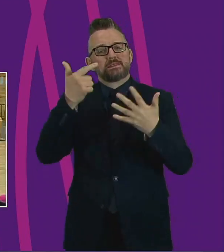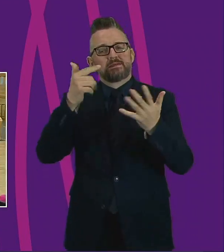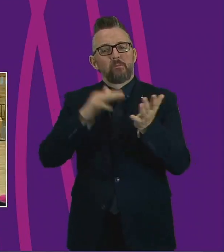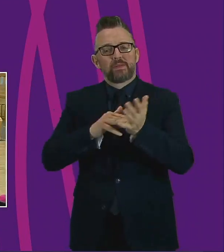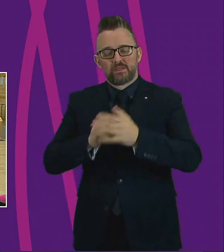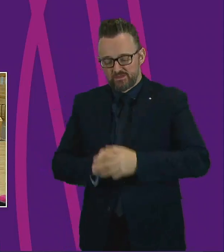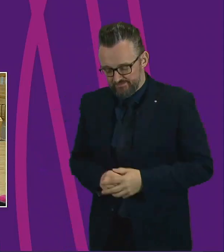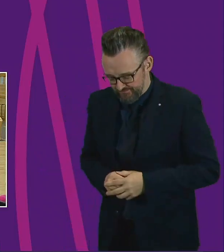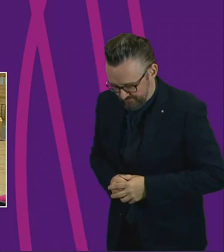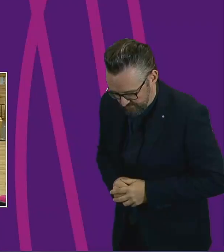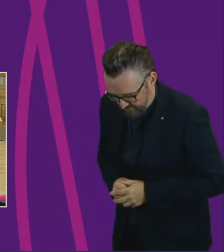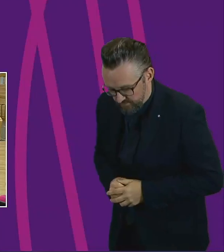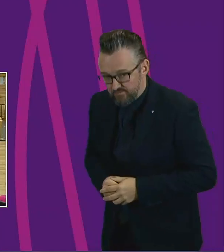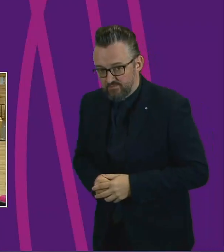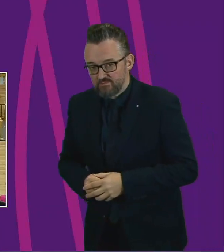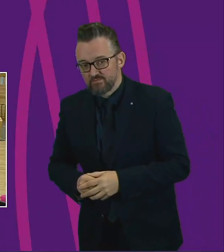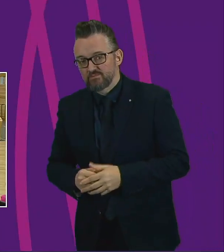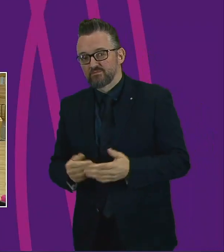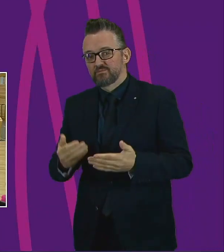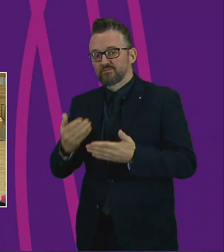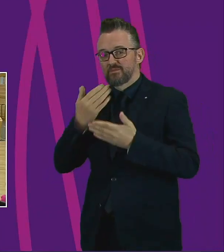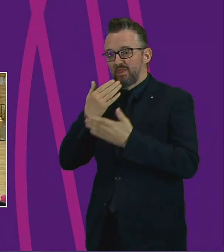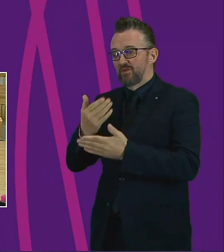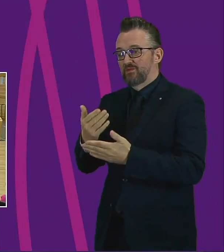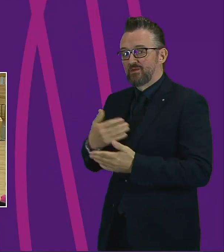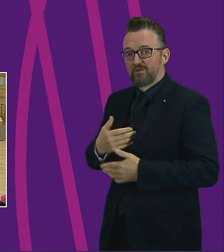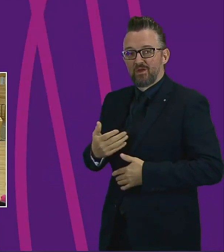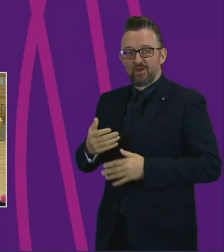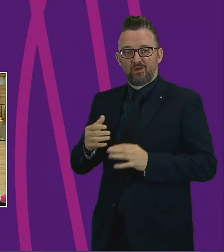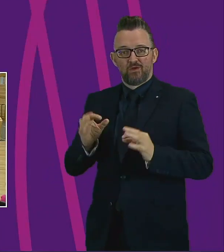Thank you and there isn't even a motion to second.